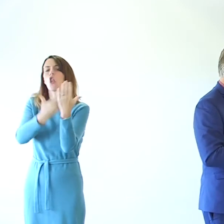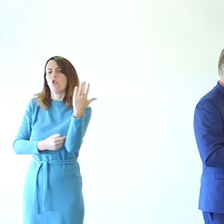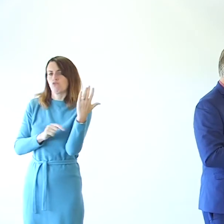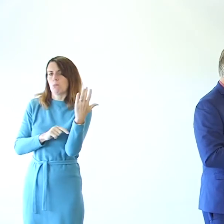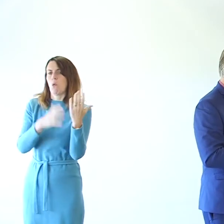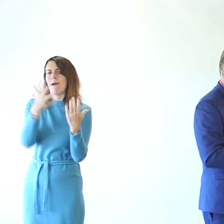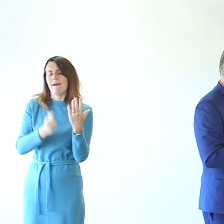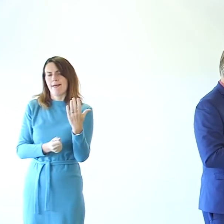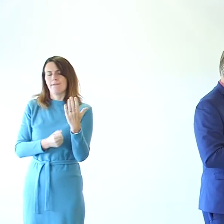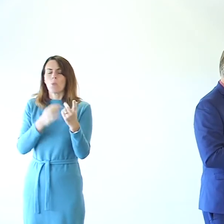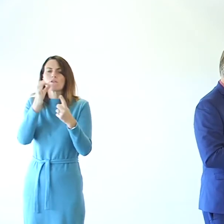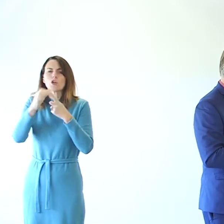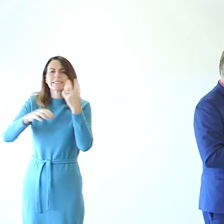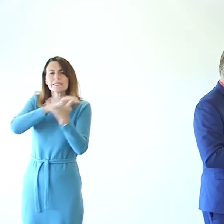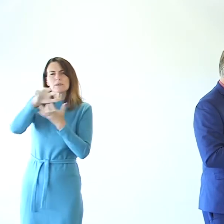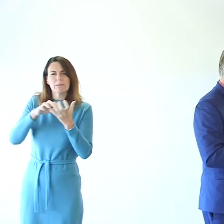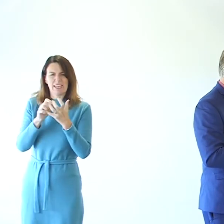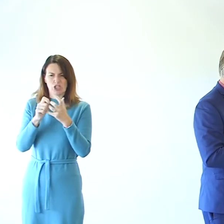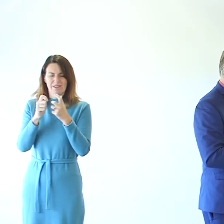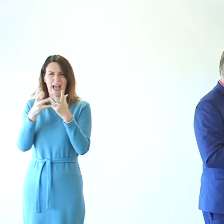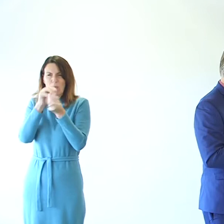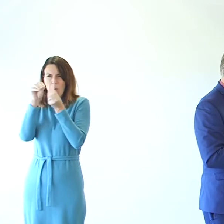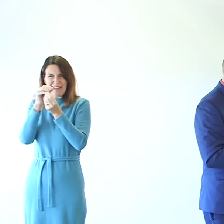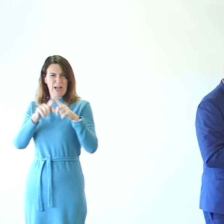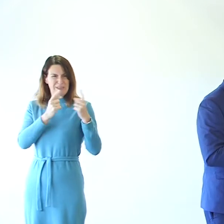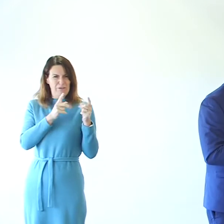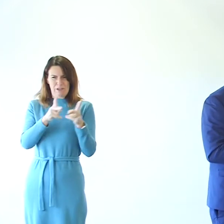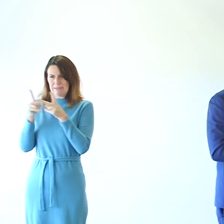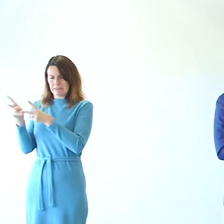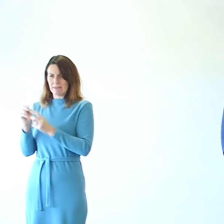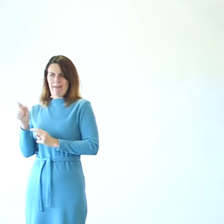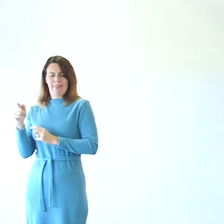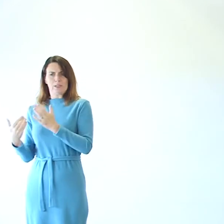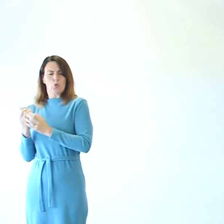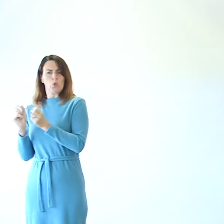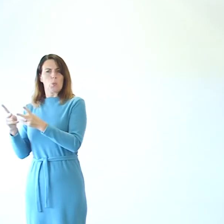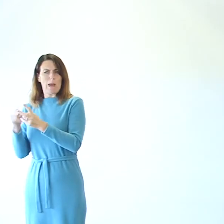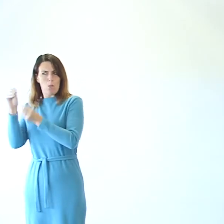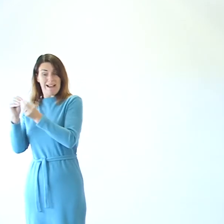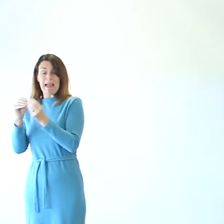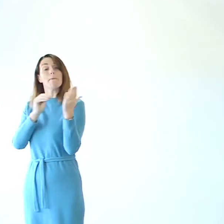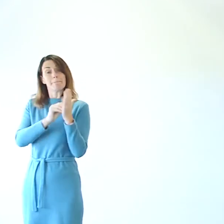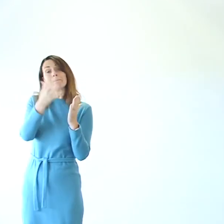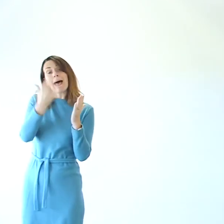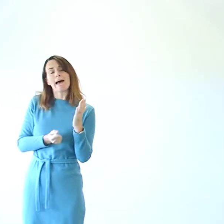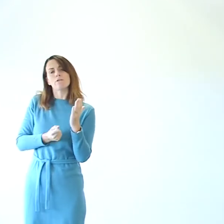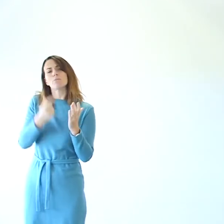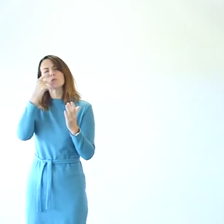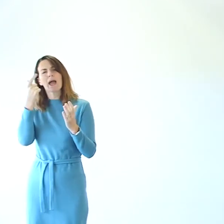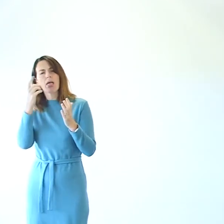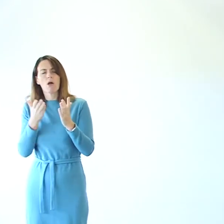a more detailed explanation of the change in the long report. But also, again, there is access to the website